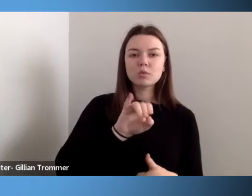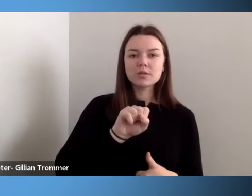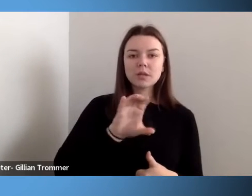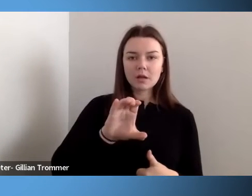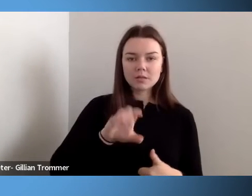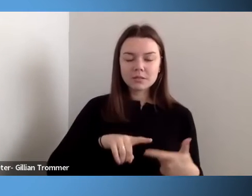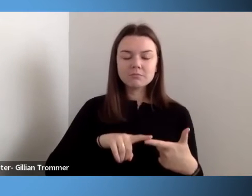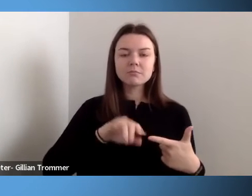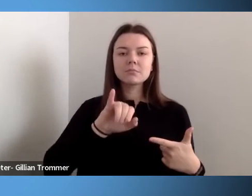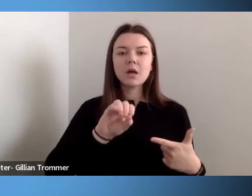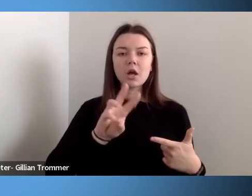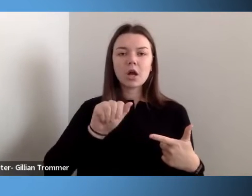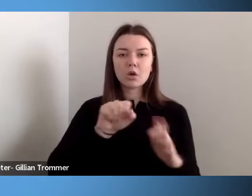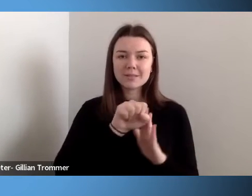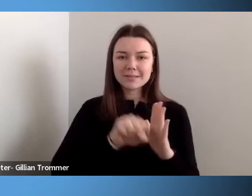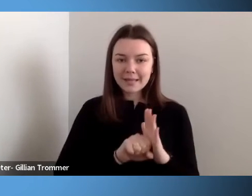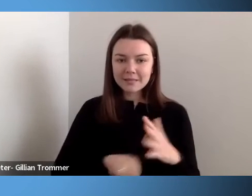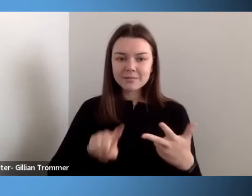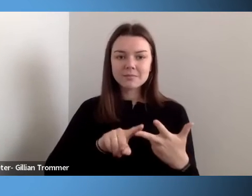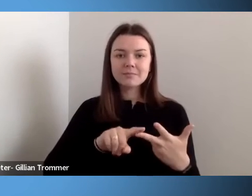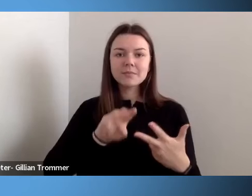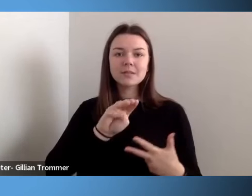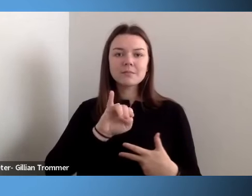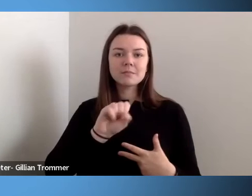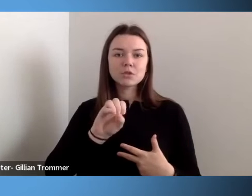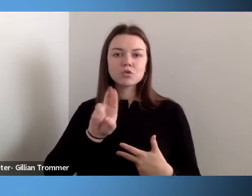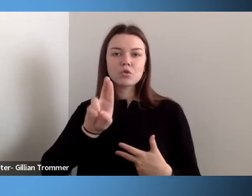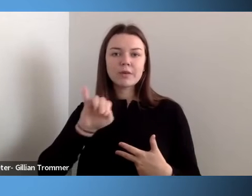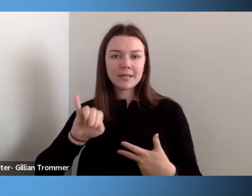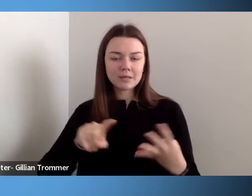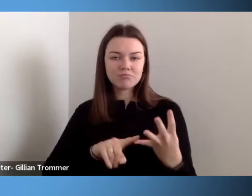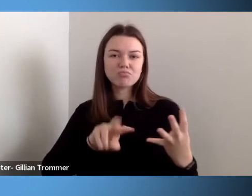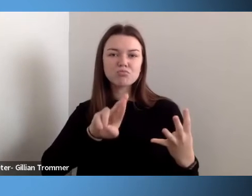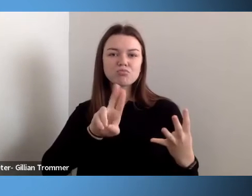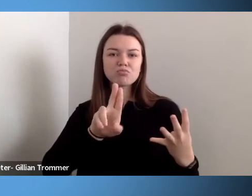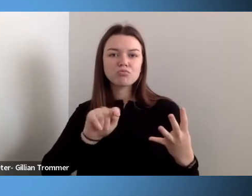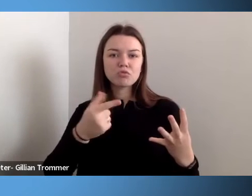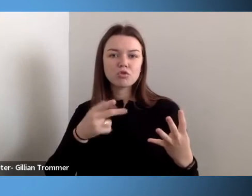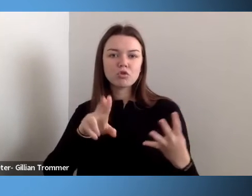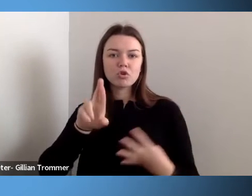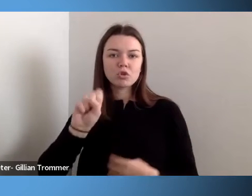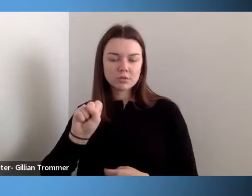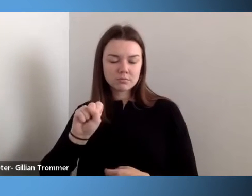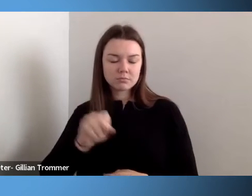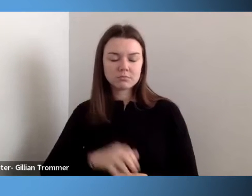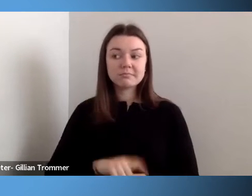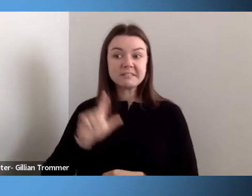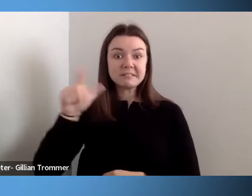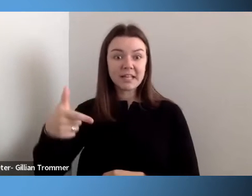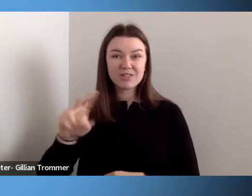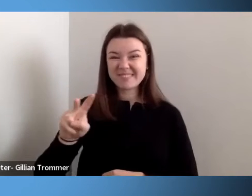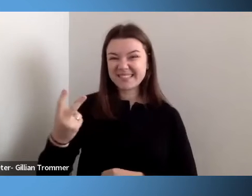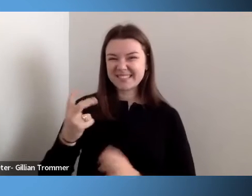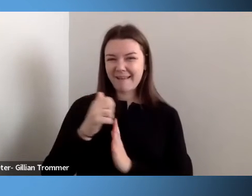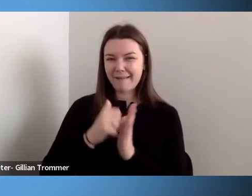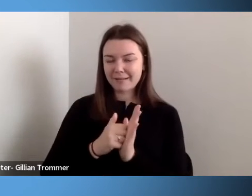Missouri, and Rutgers. Later, the second Morale Act of 1890 created